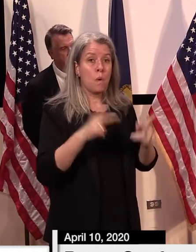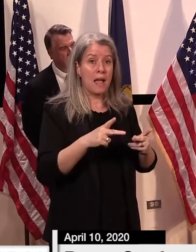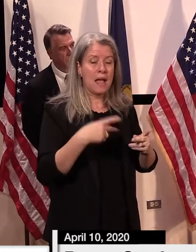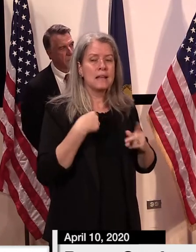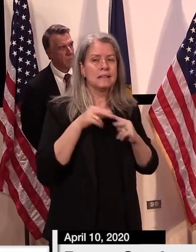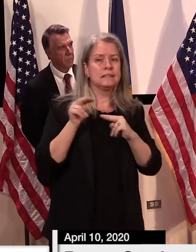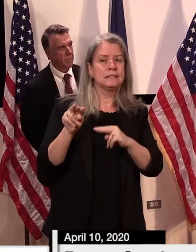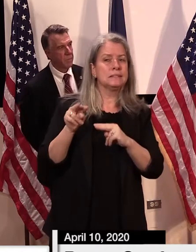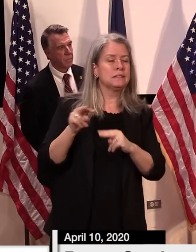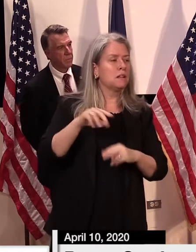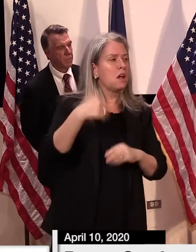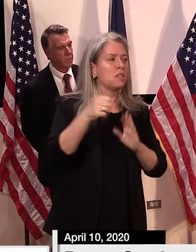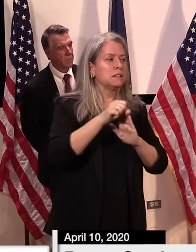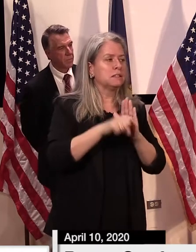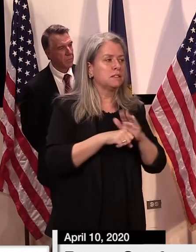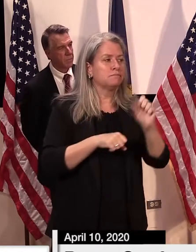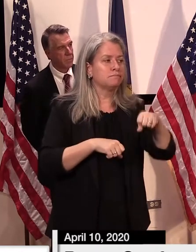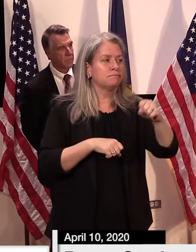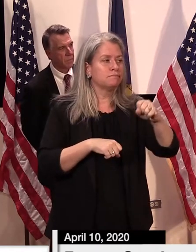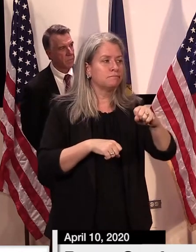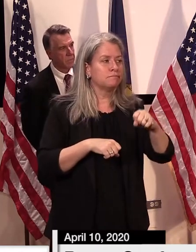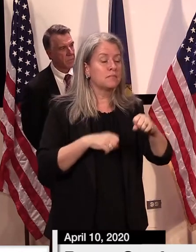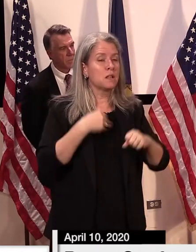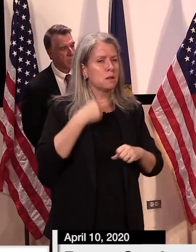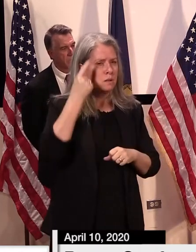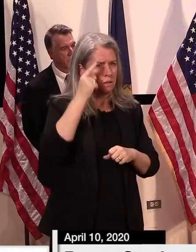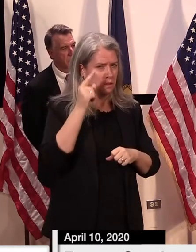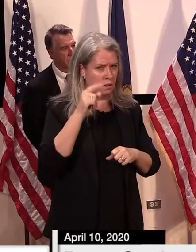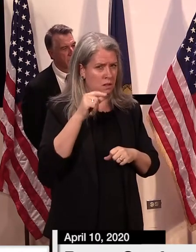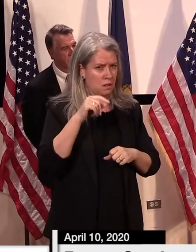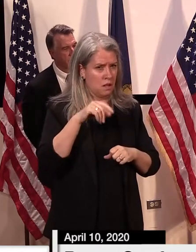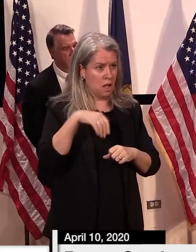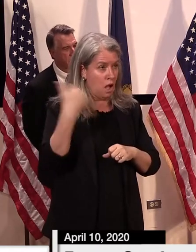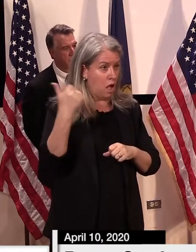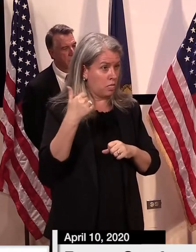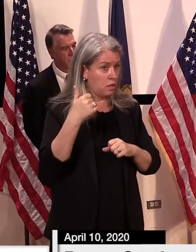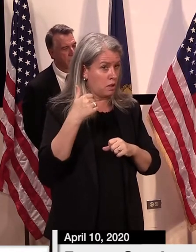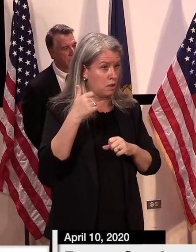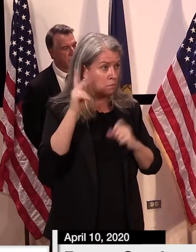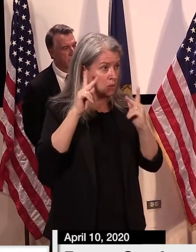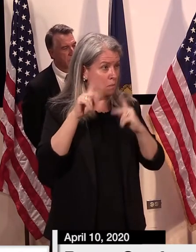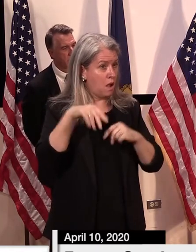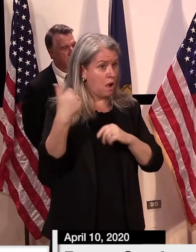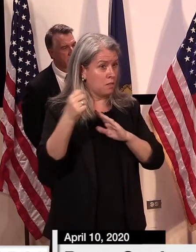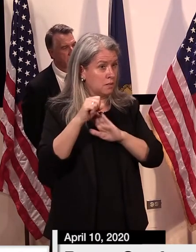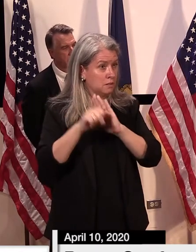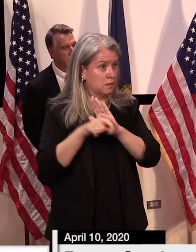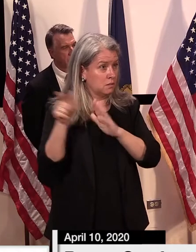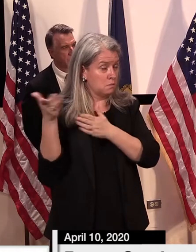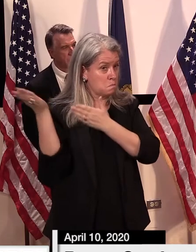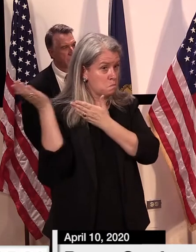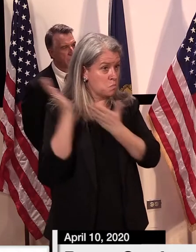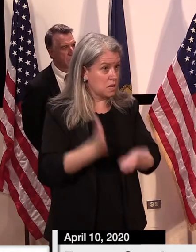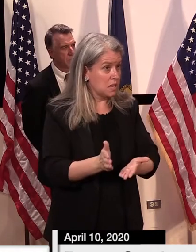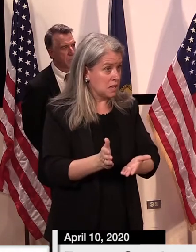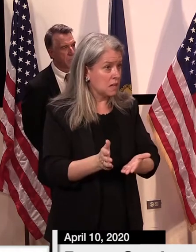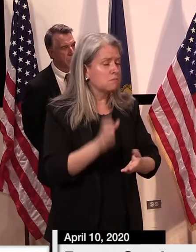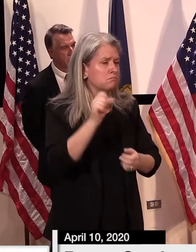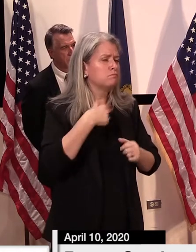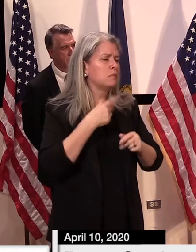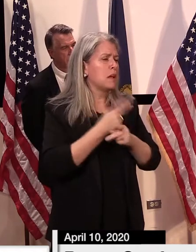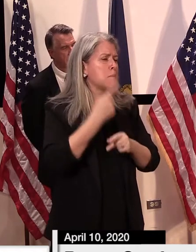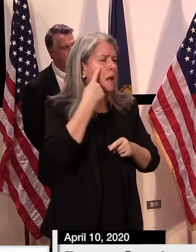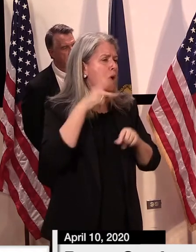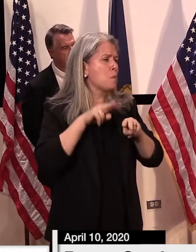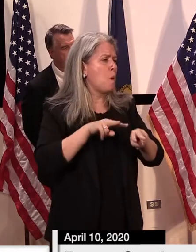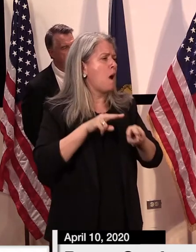to keep a close eye on whether individuals would come into Vermont with the disease and potentially spread it here. So that's something we do have to